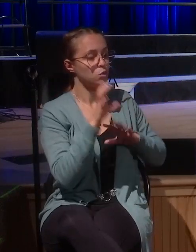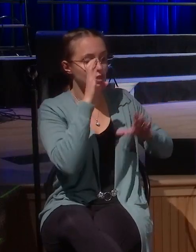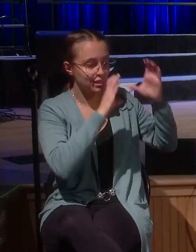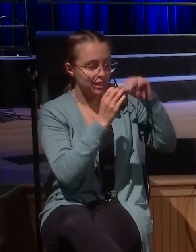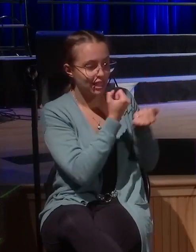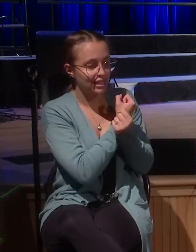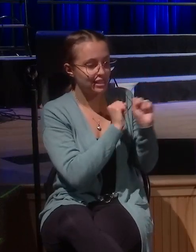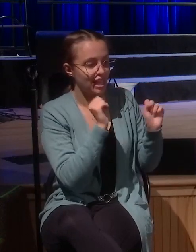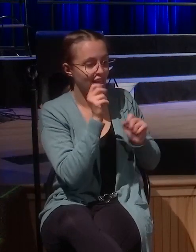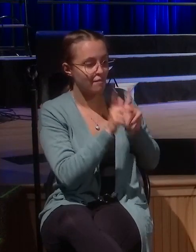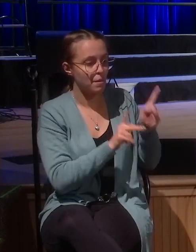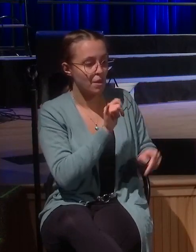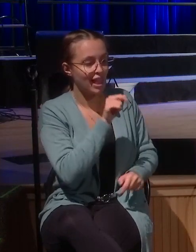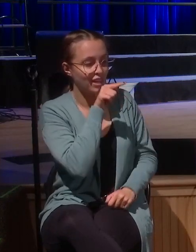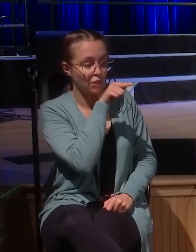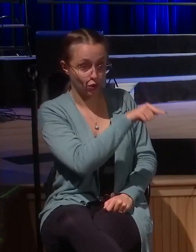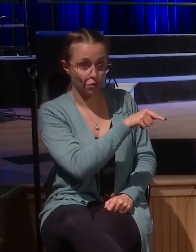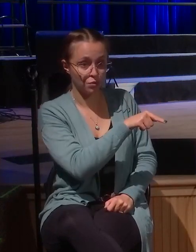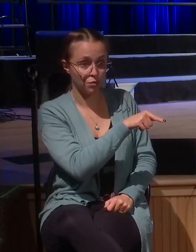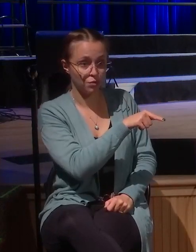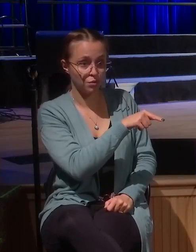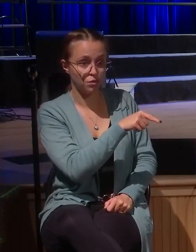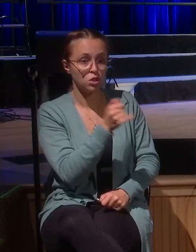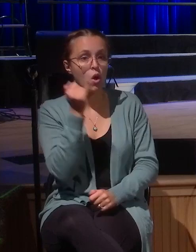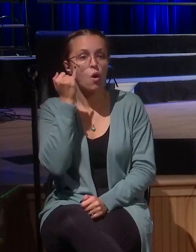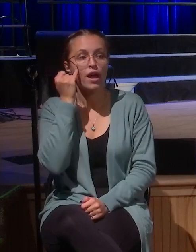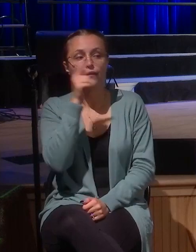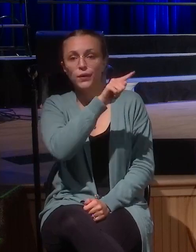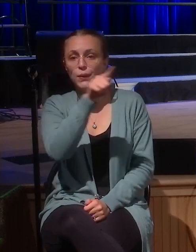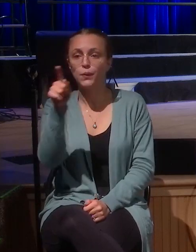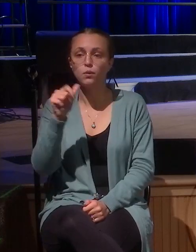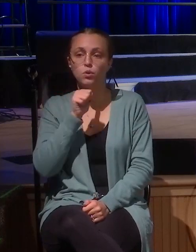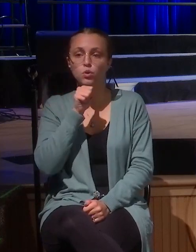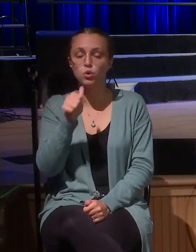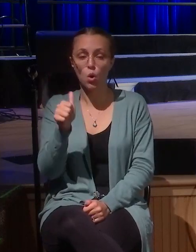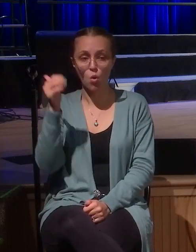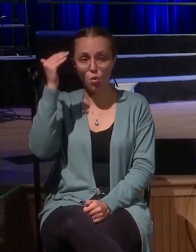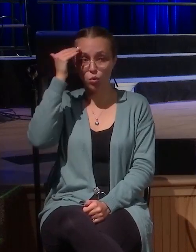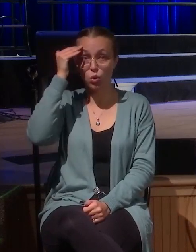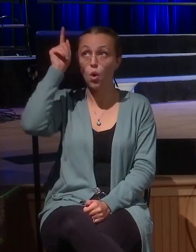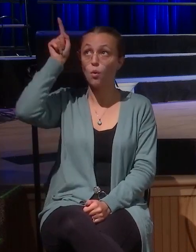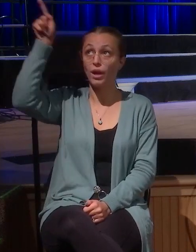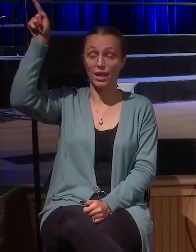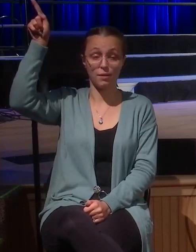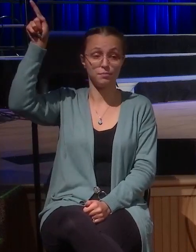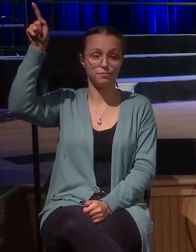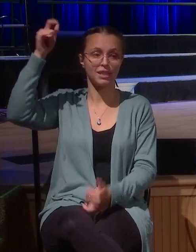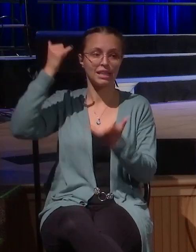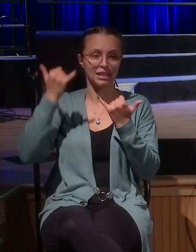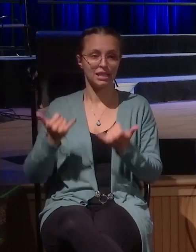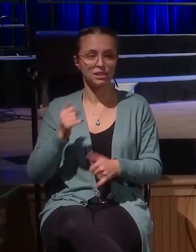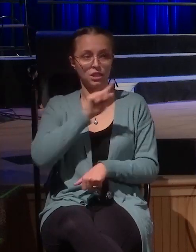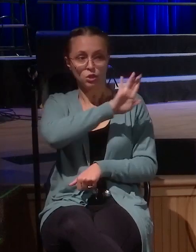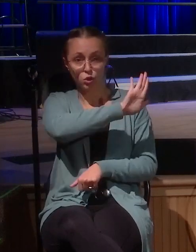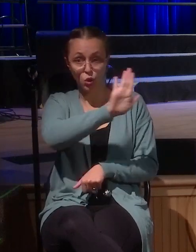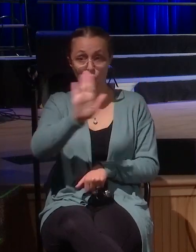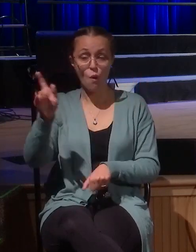If you do not know him, this is an opportunity for you to say, Lord, I repent of the way I live and I want to follow you. If you do follow him,